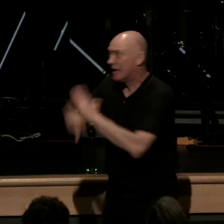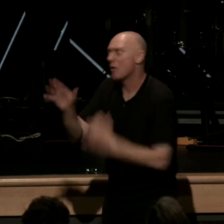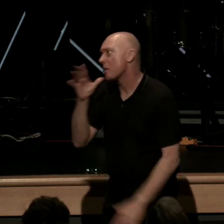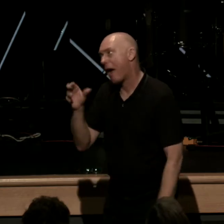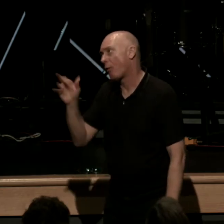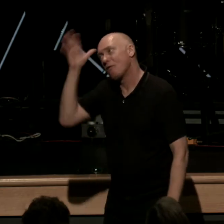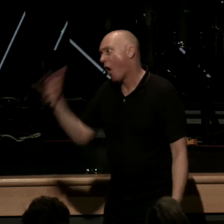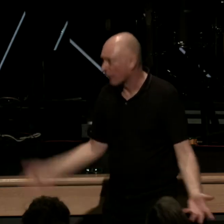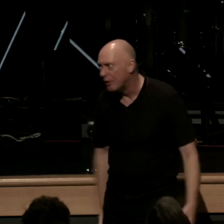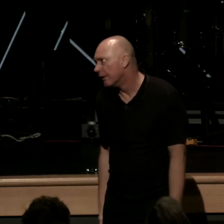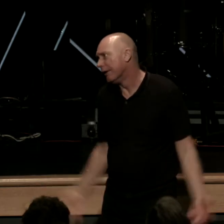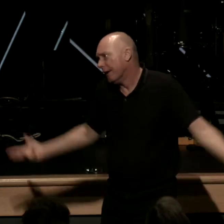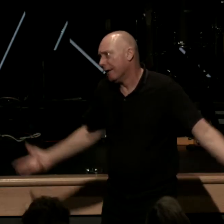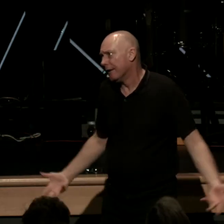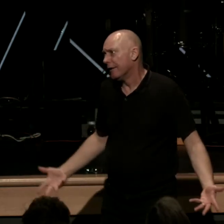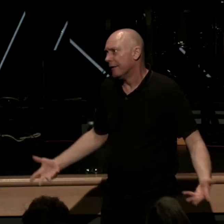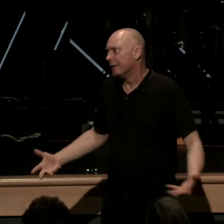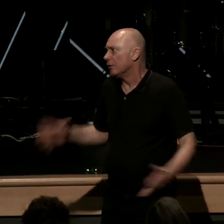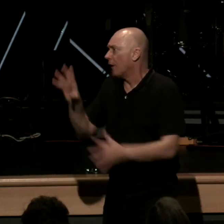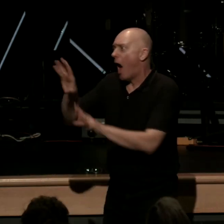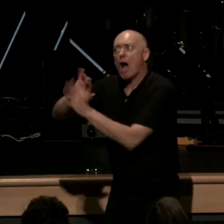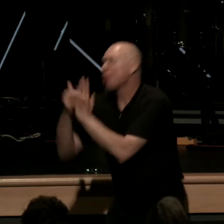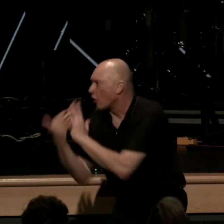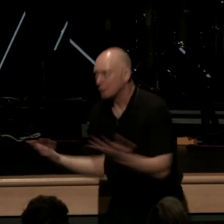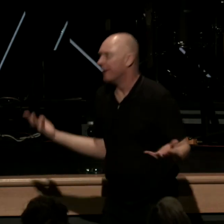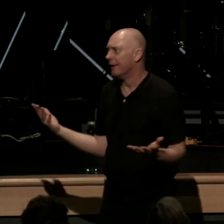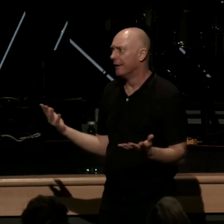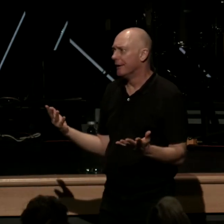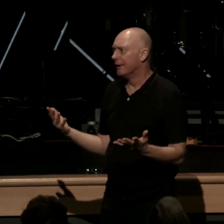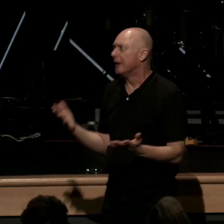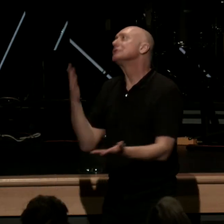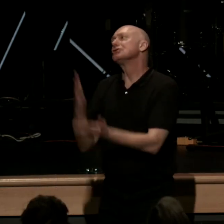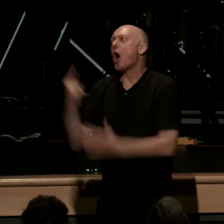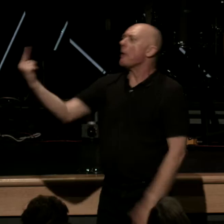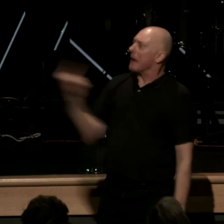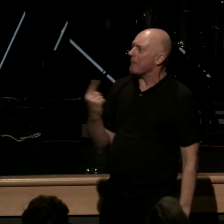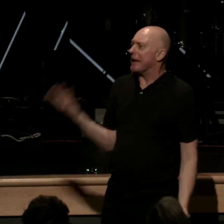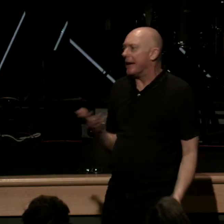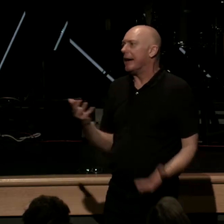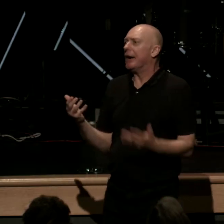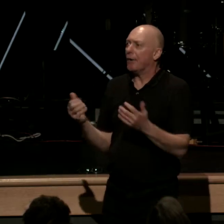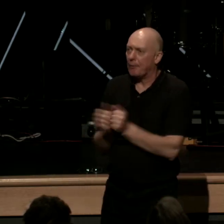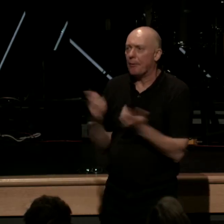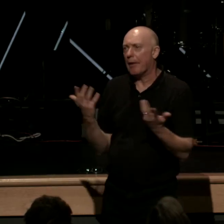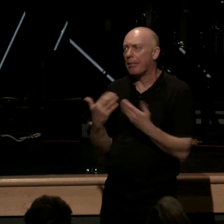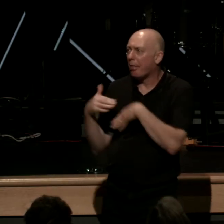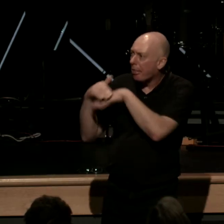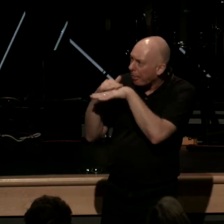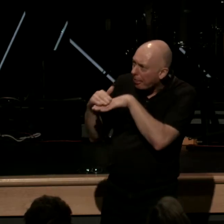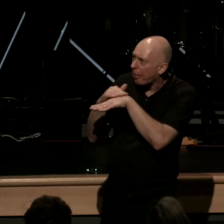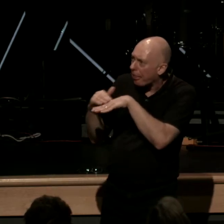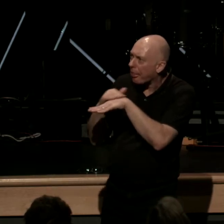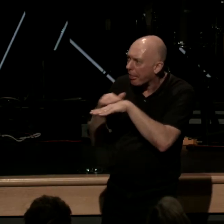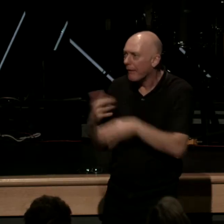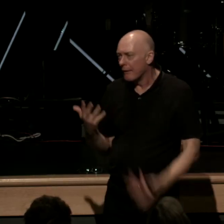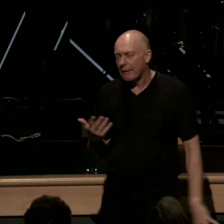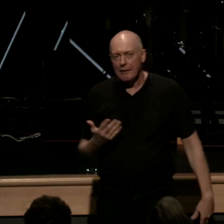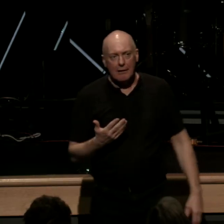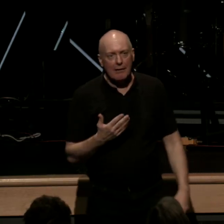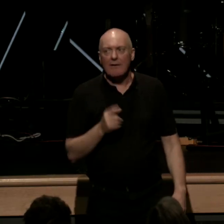father commit adultery stop coming in here with such flummery empty words and fake sins